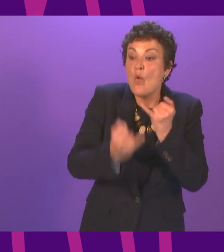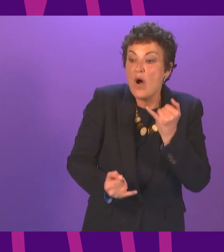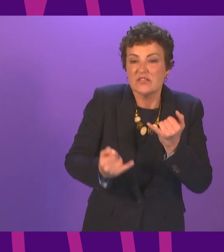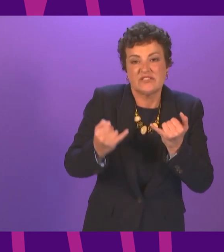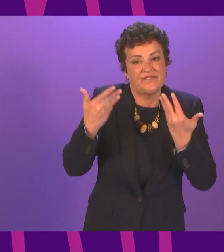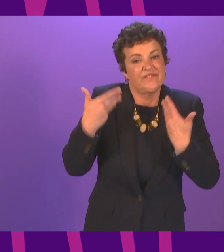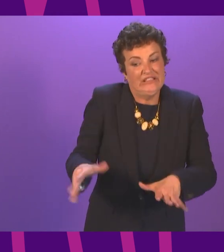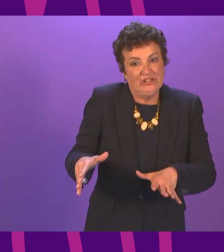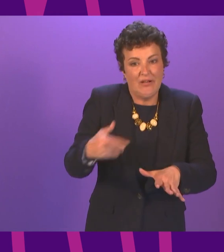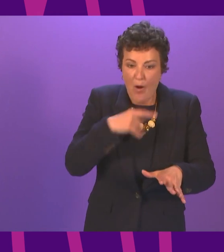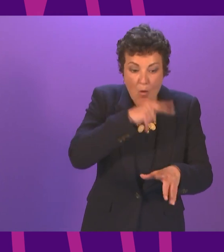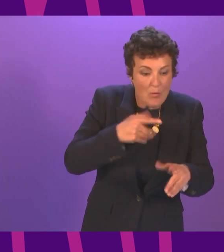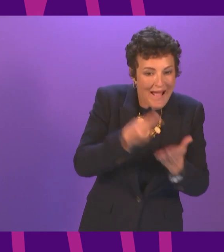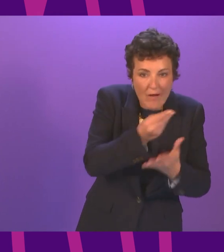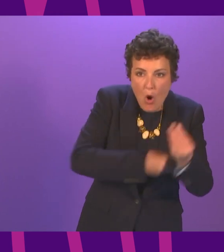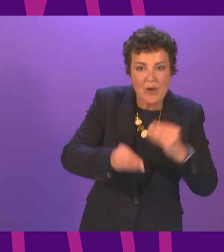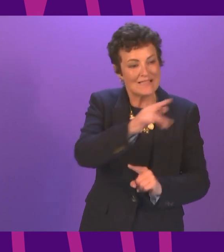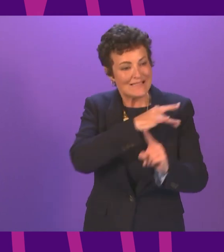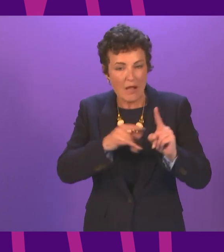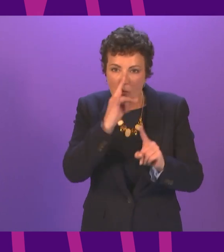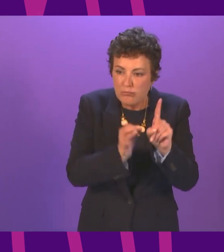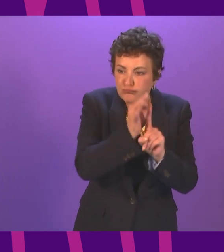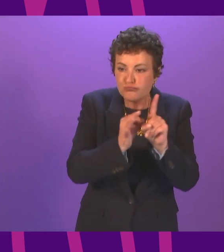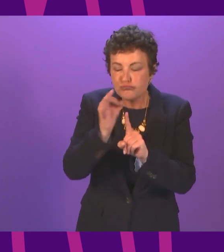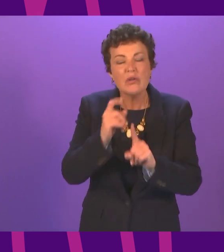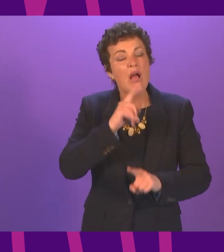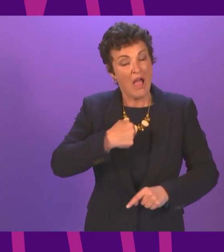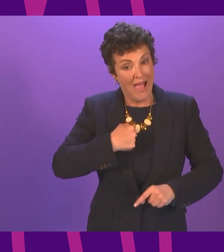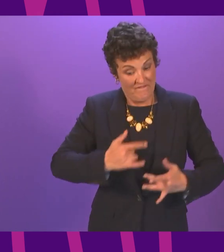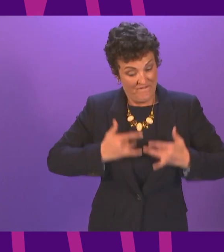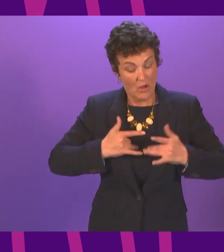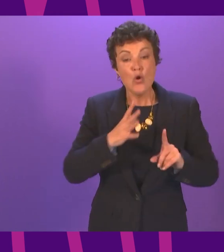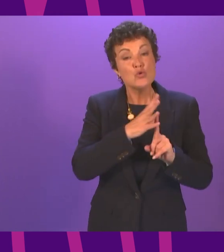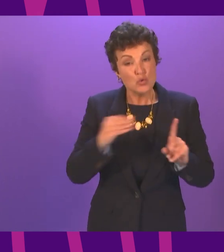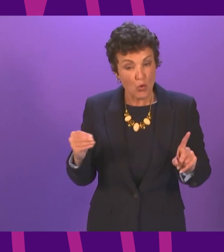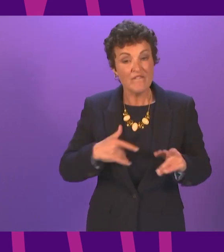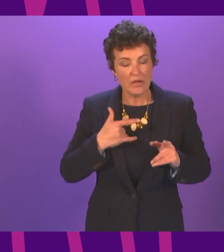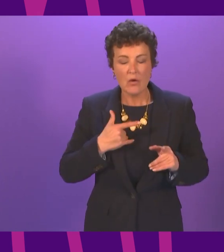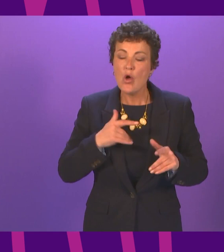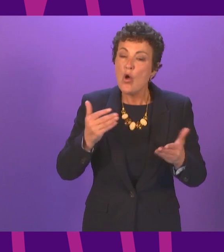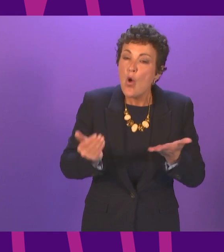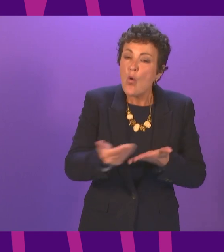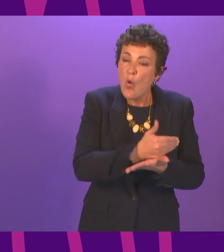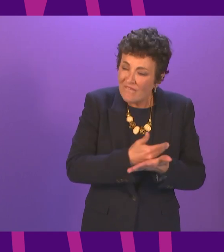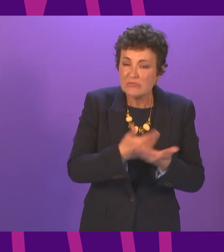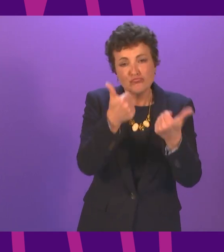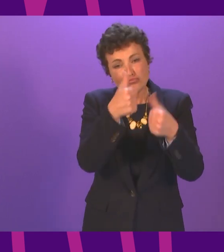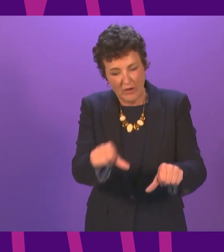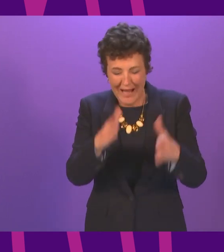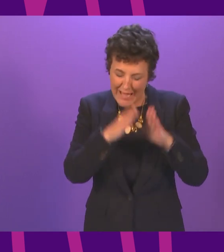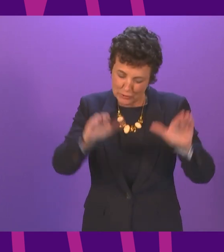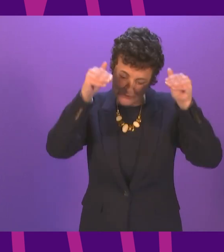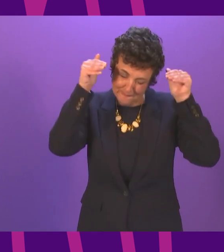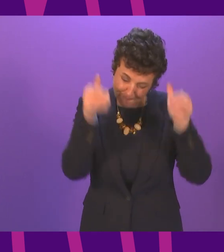and in society as a whole. I will finish where I started. It is our view that Covid recovery needs to be the unrelenting focus